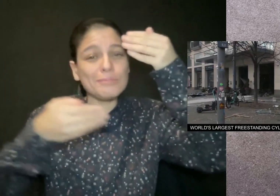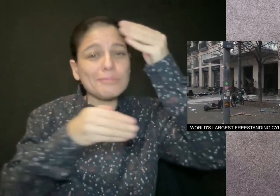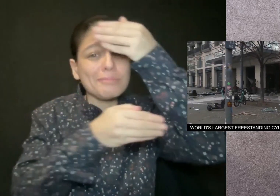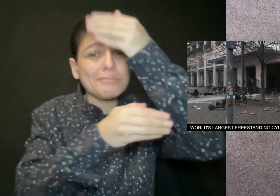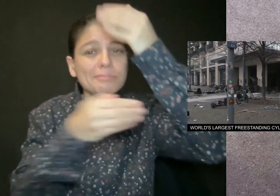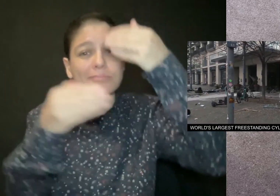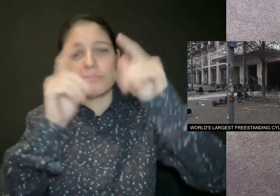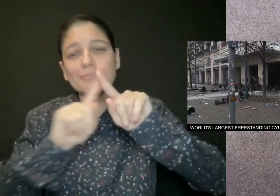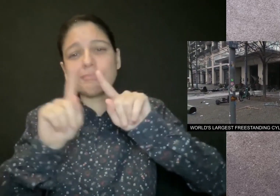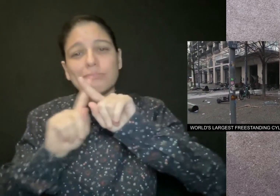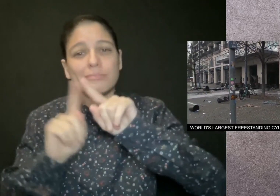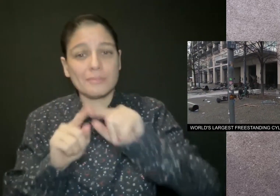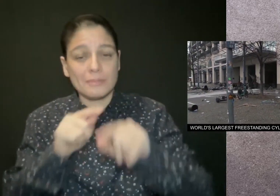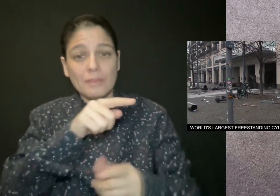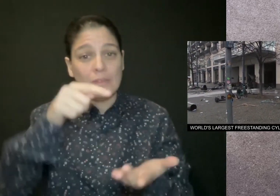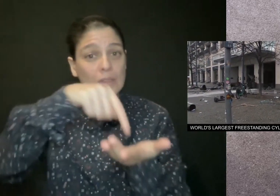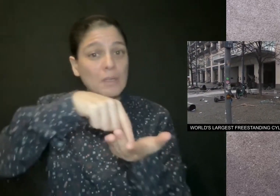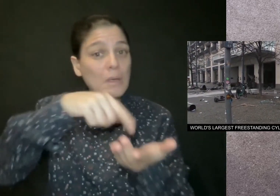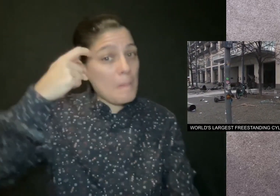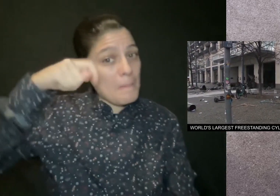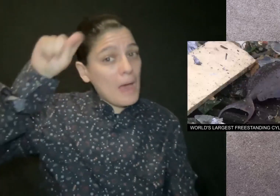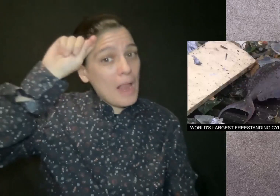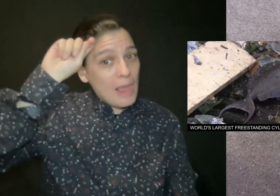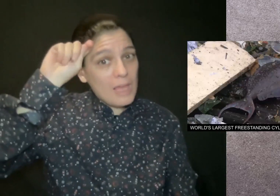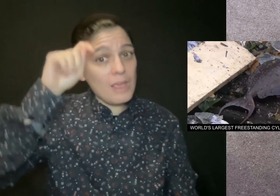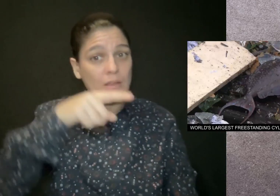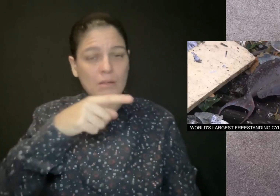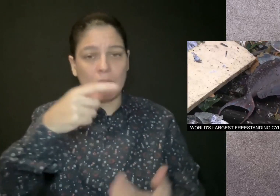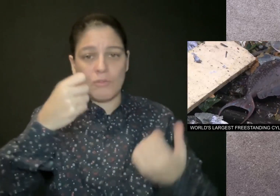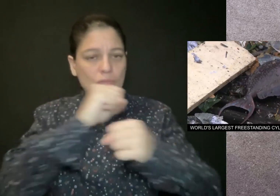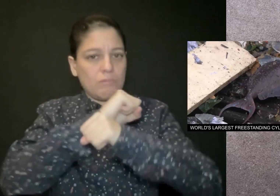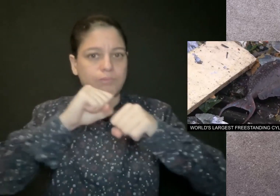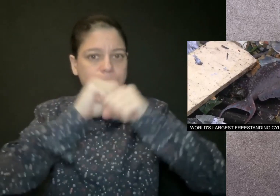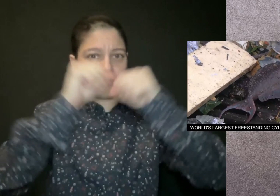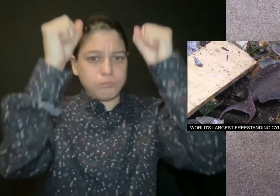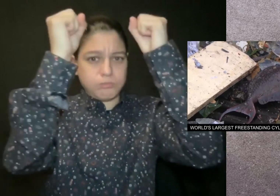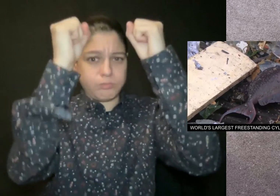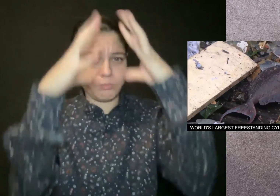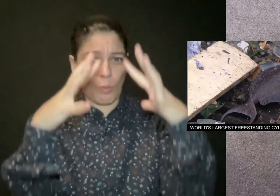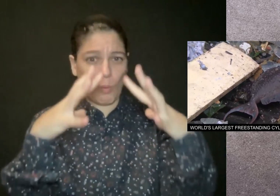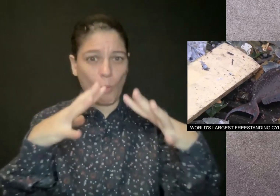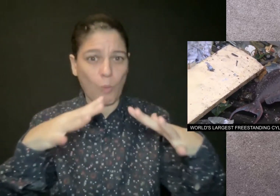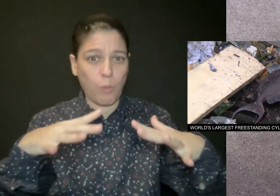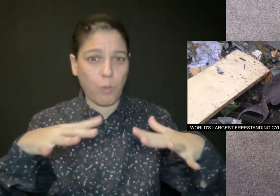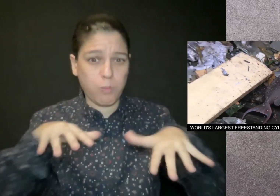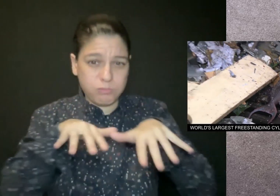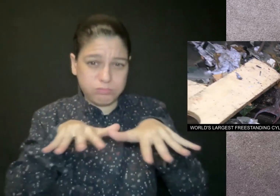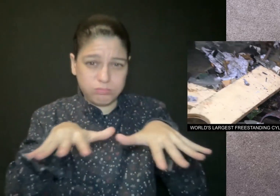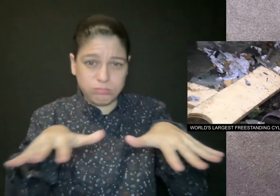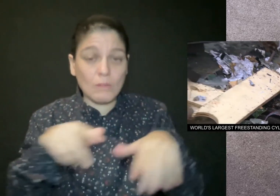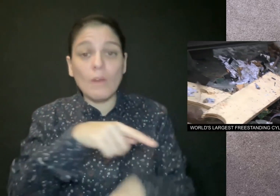The world's largest freestanding cylindrical aquarium in Berlin burst on Friday.